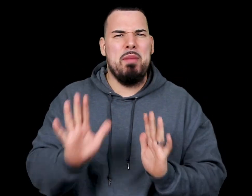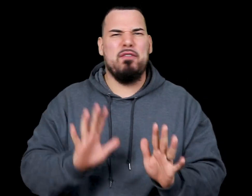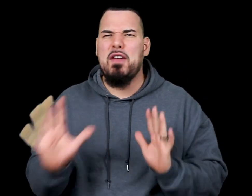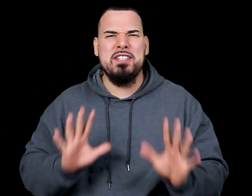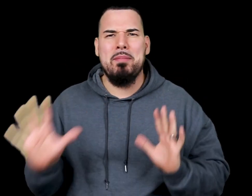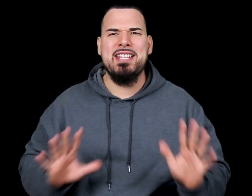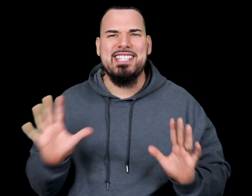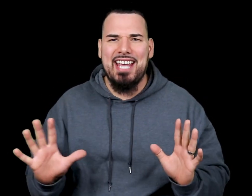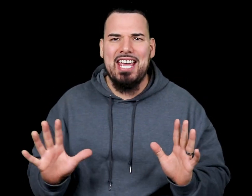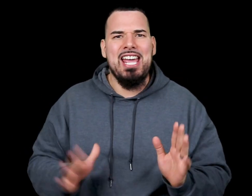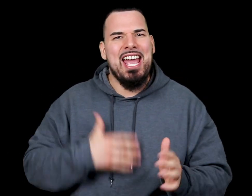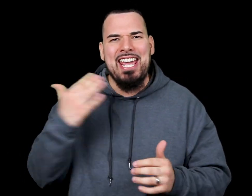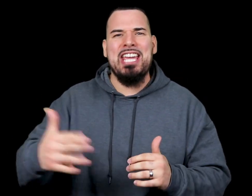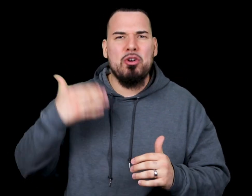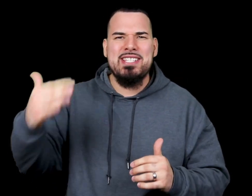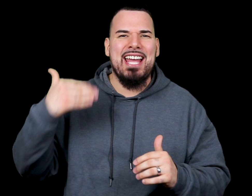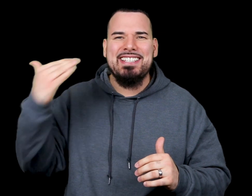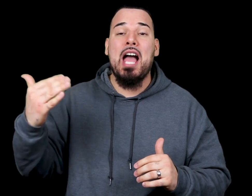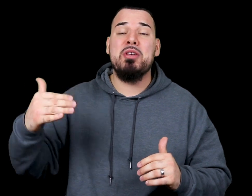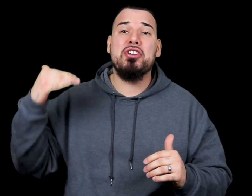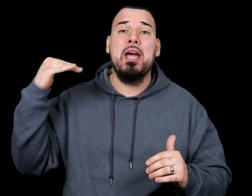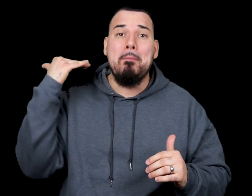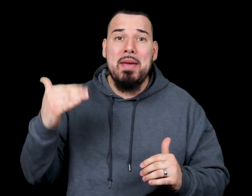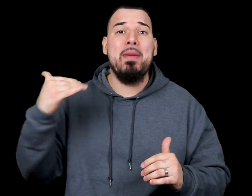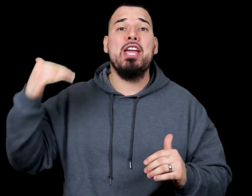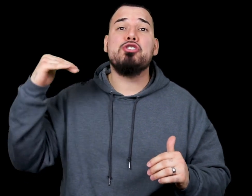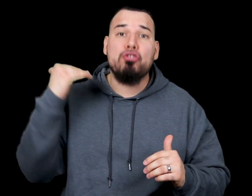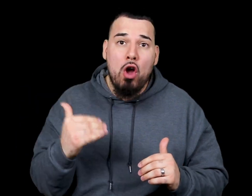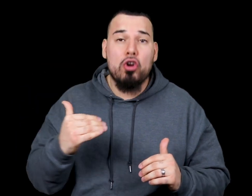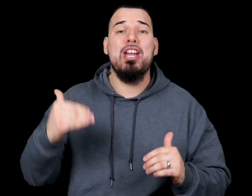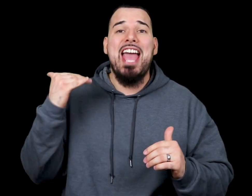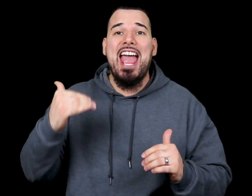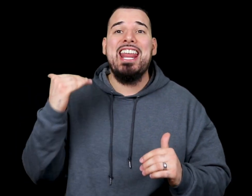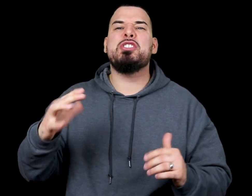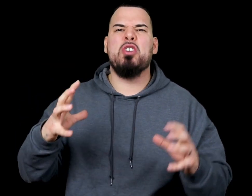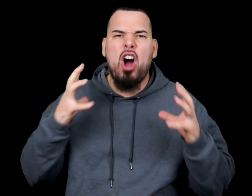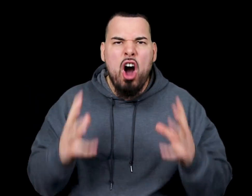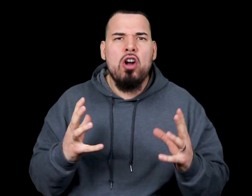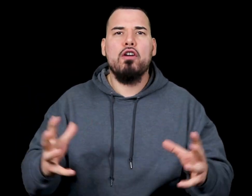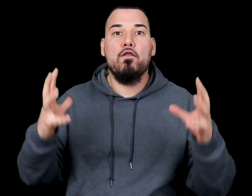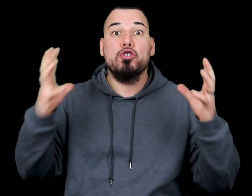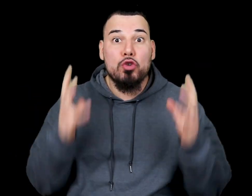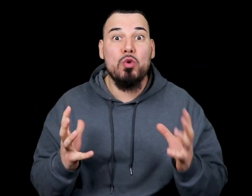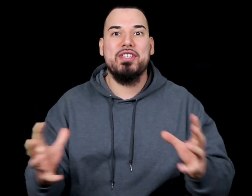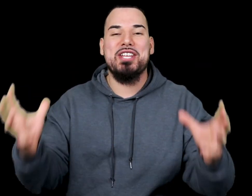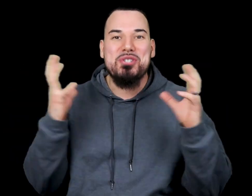maybe 15 minutes a day and increase that time as your commitment gets stronger and as your hunger for truth gets